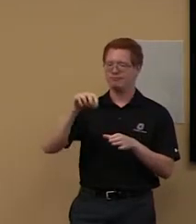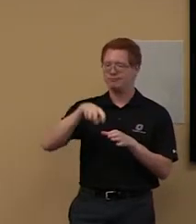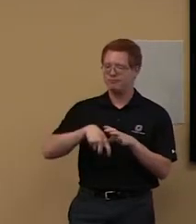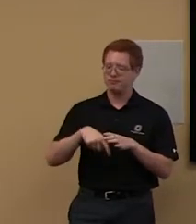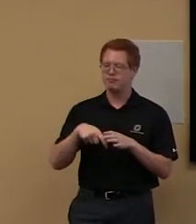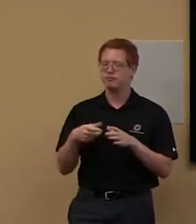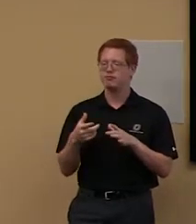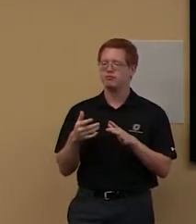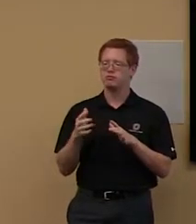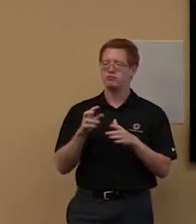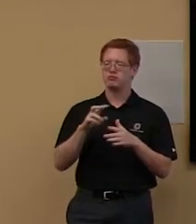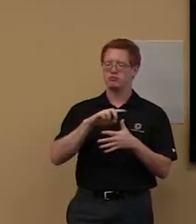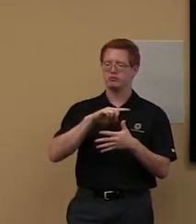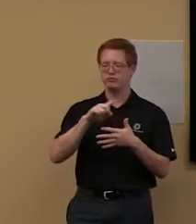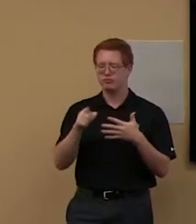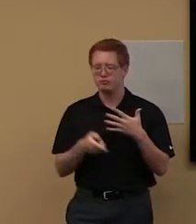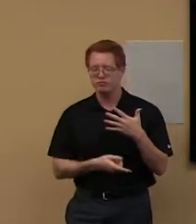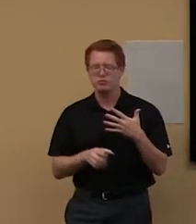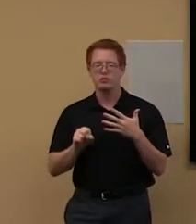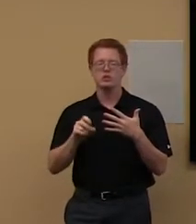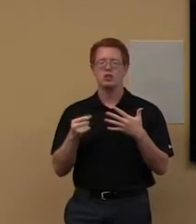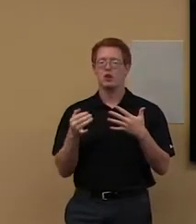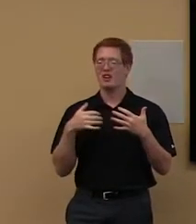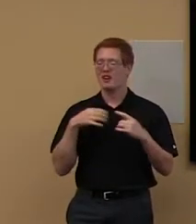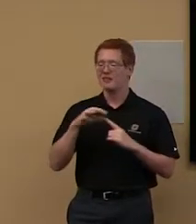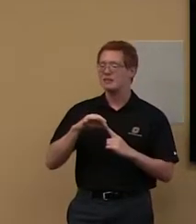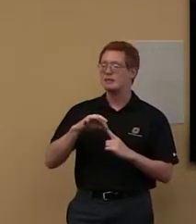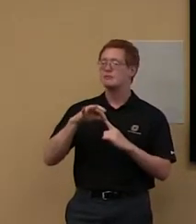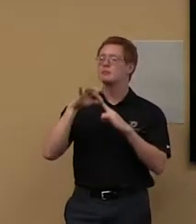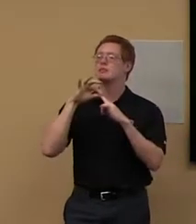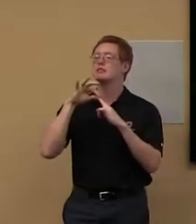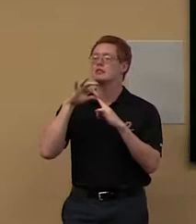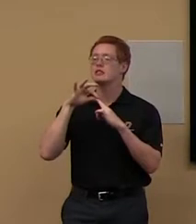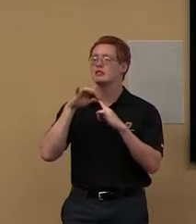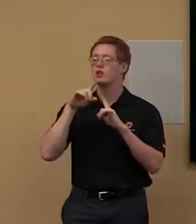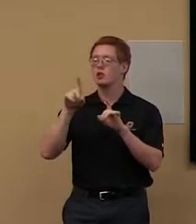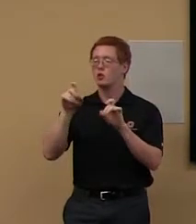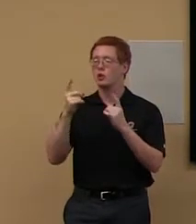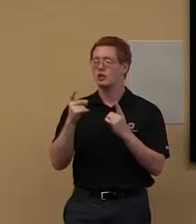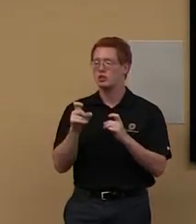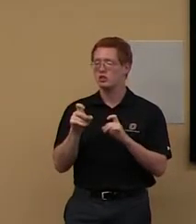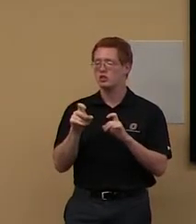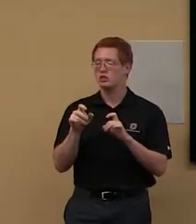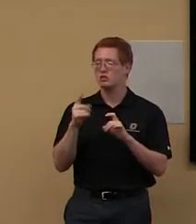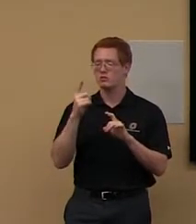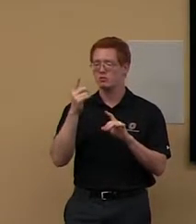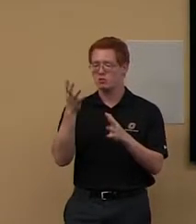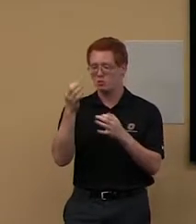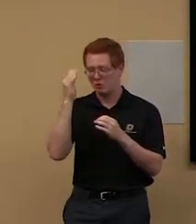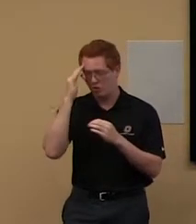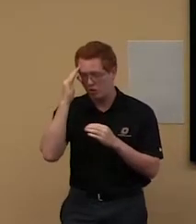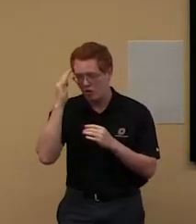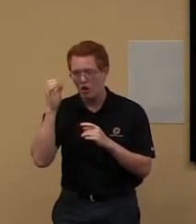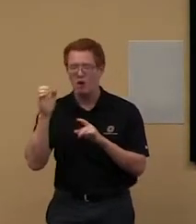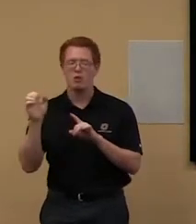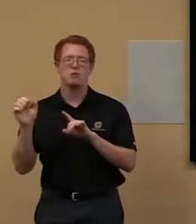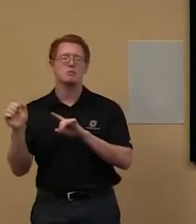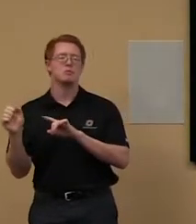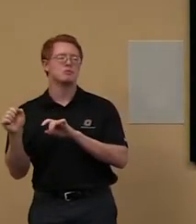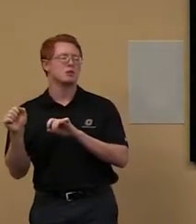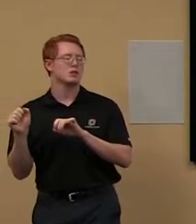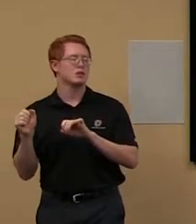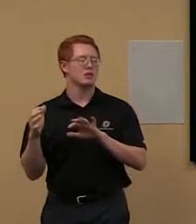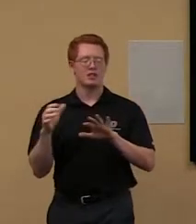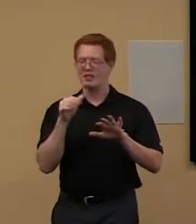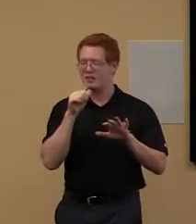If you have any specific questions, information that you'd like to know, and I'm